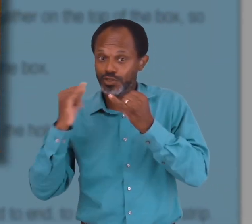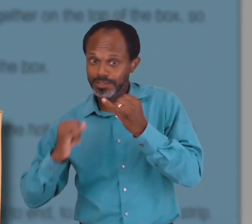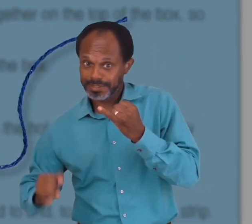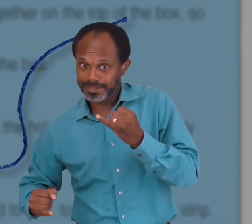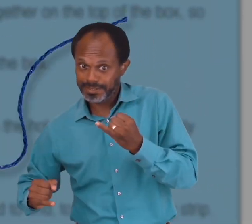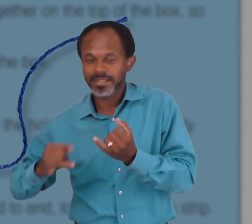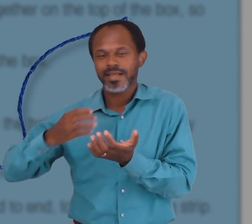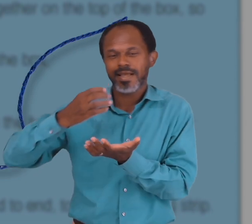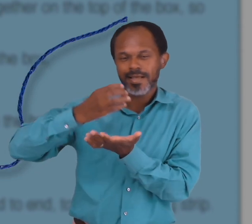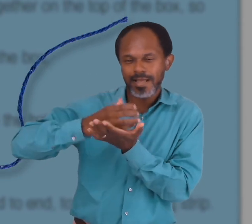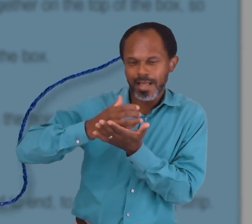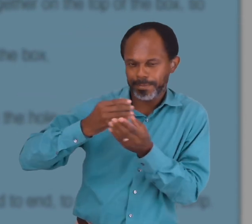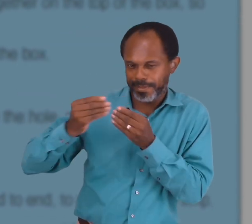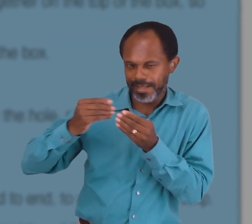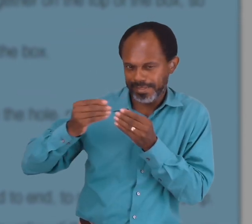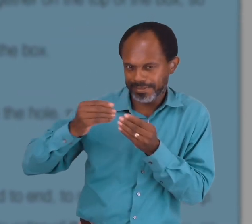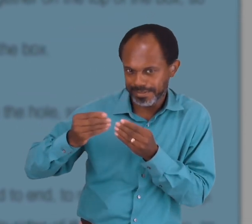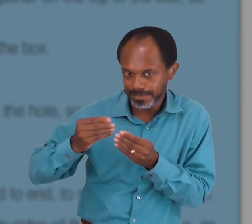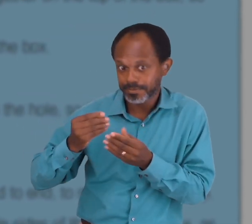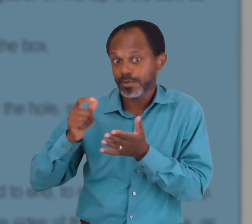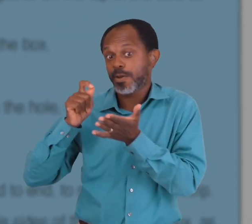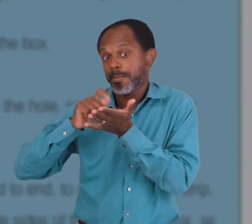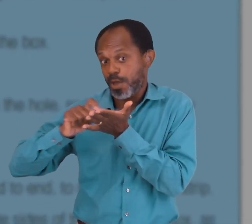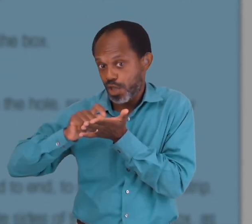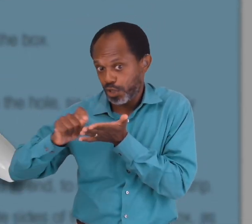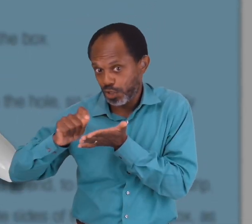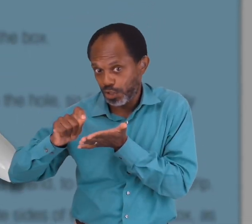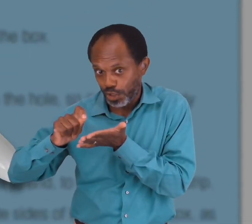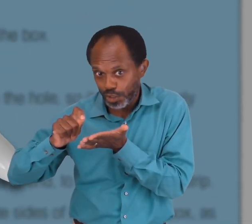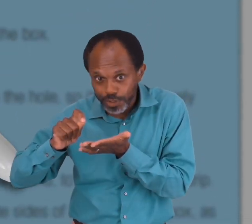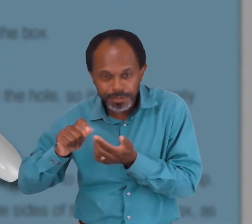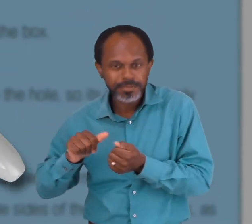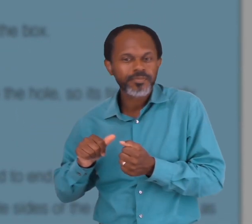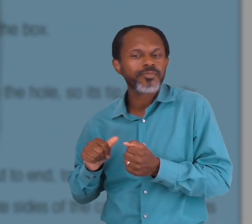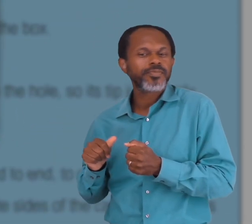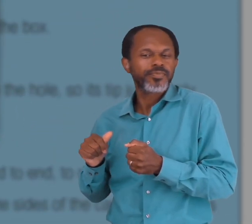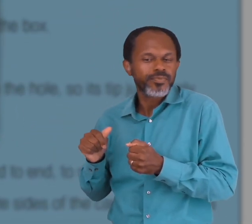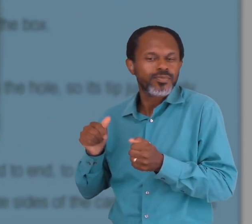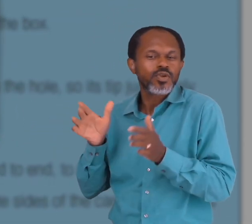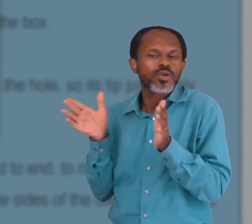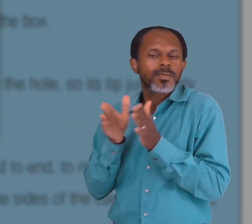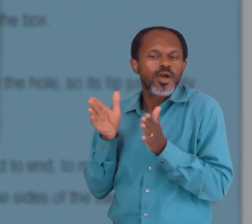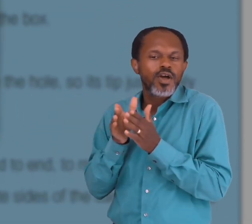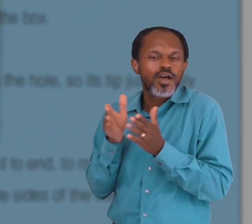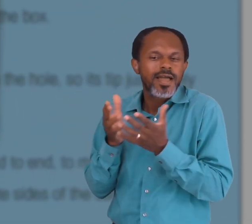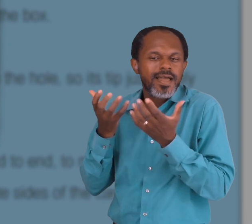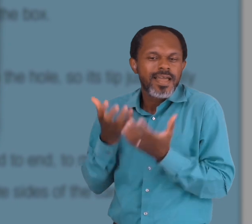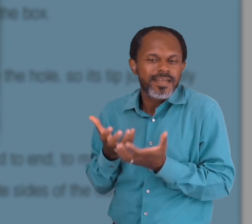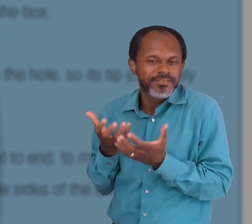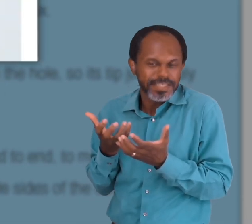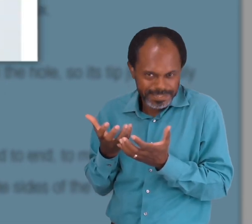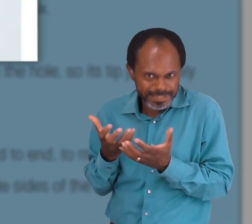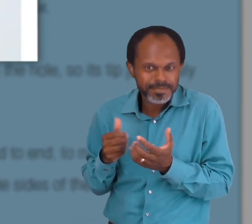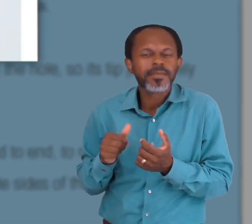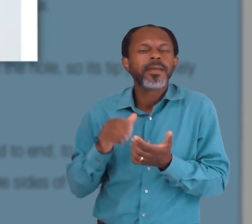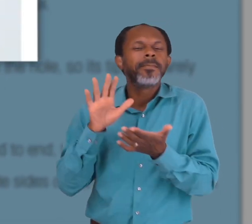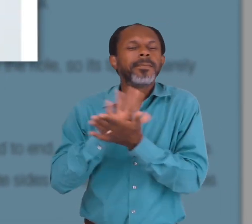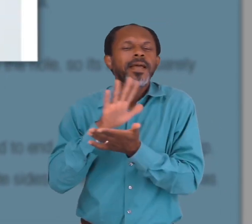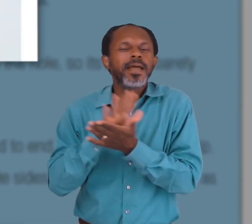string, a plastic cup, a marker, small heavy objects, a long strip of paper,